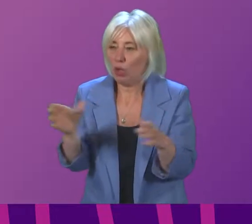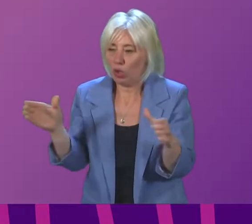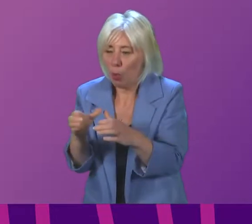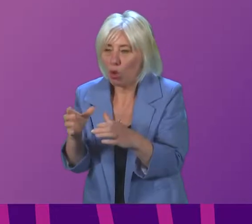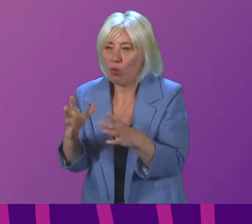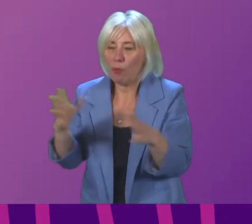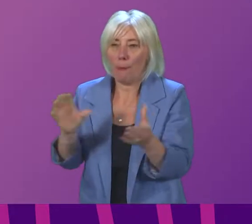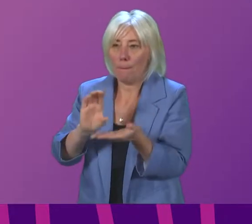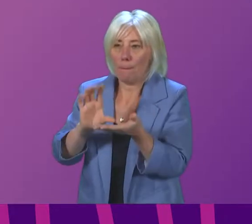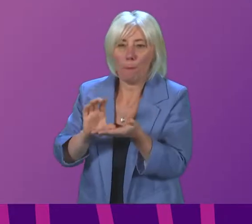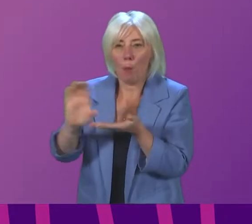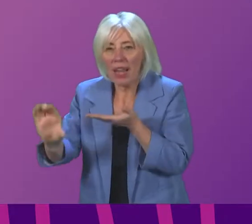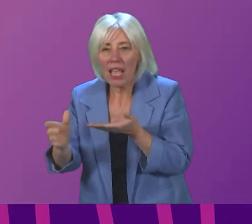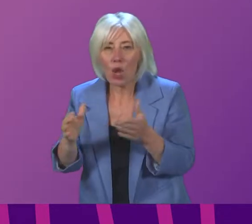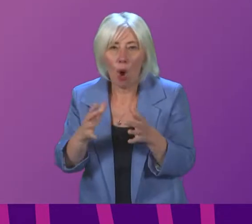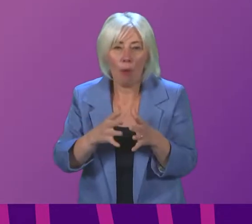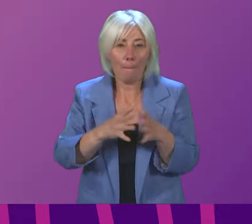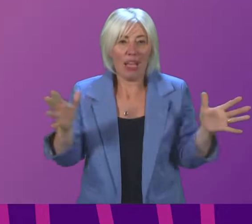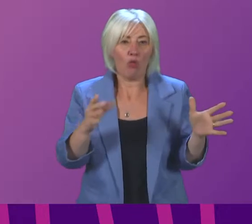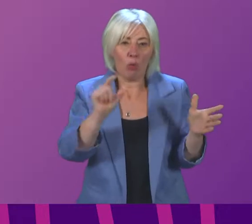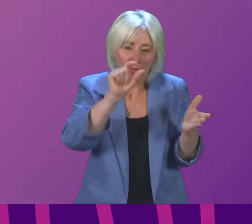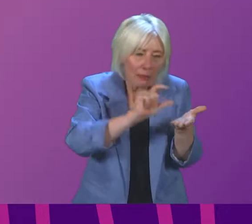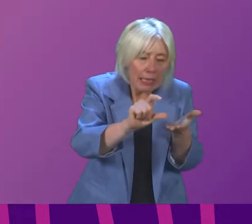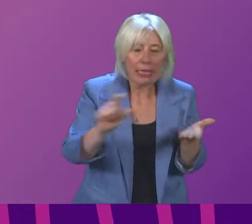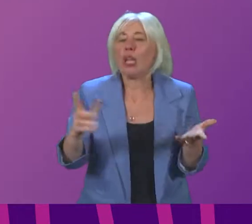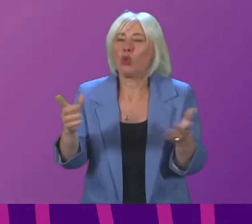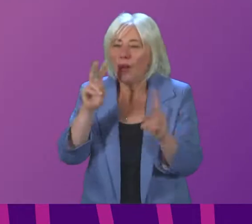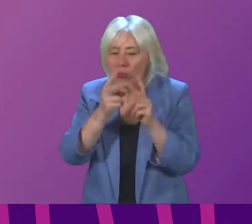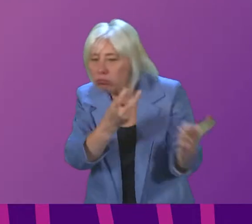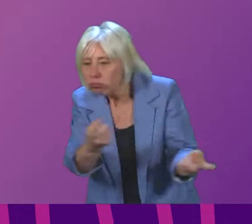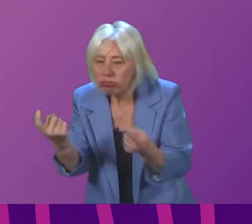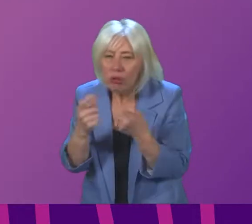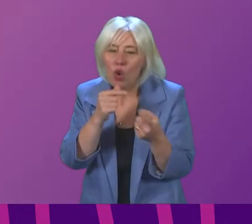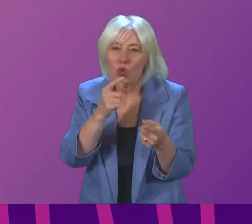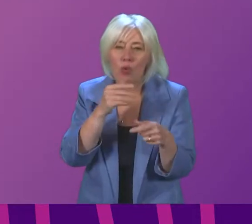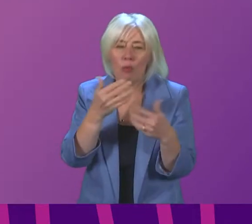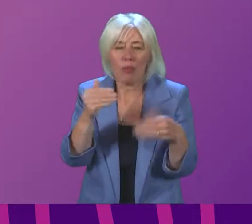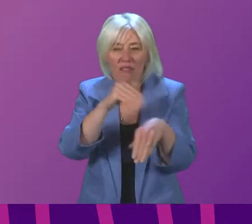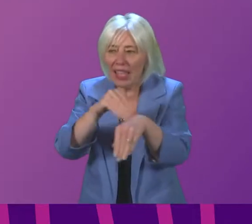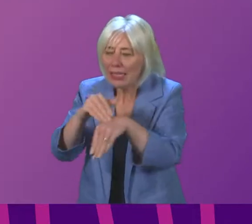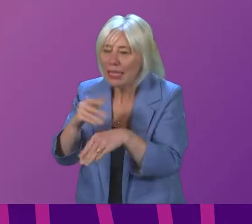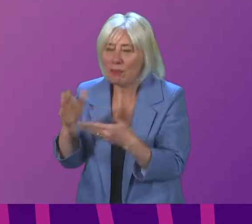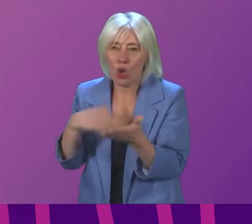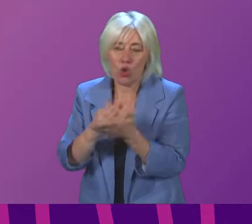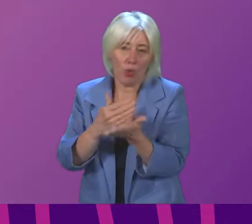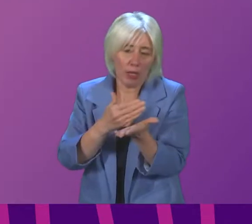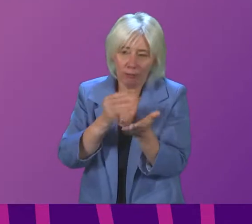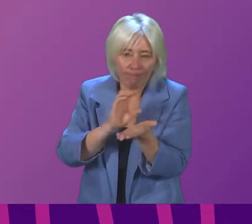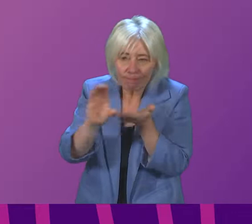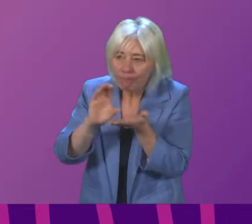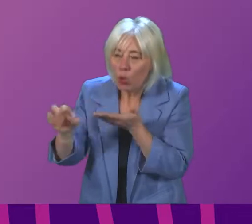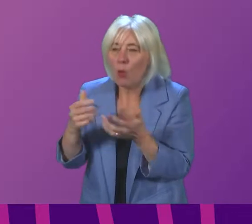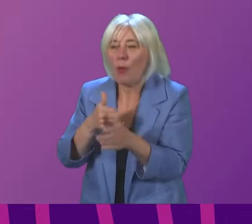advice the finance secretary and our officials will consult with affected sectors and get to the best possible outcome to that we will help as many